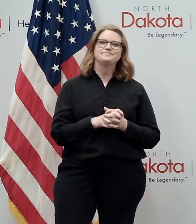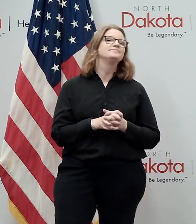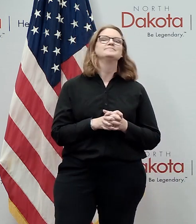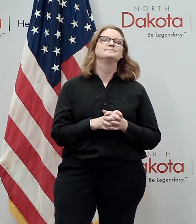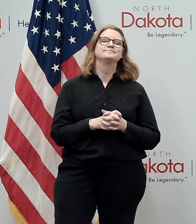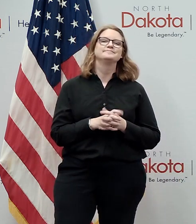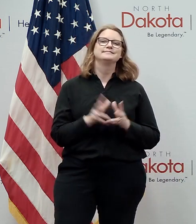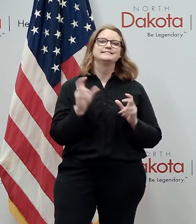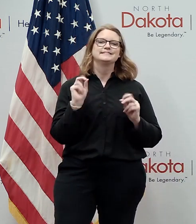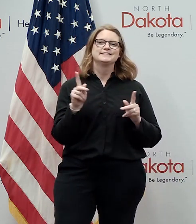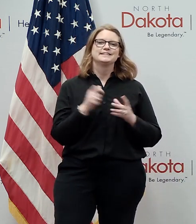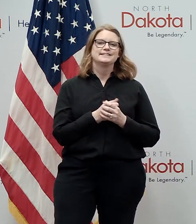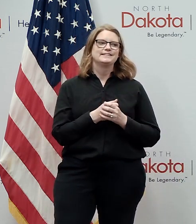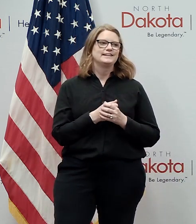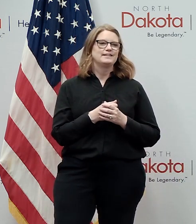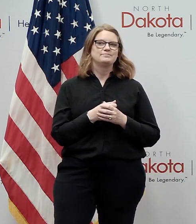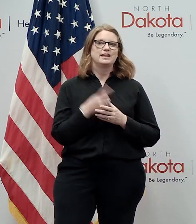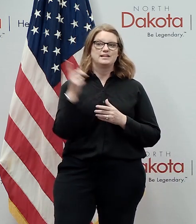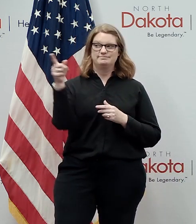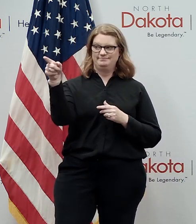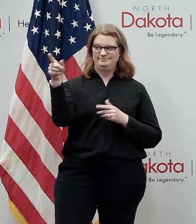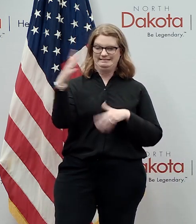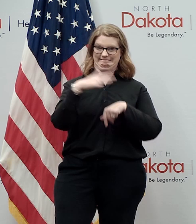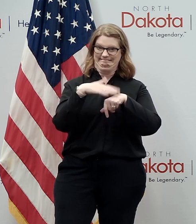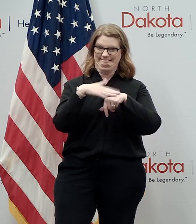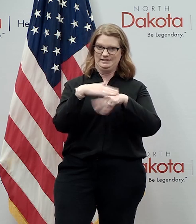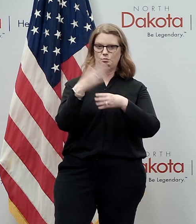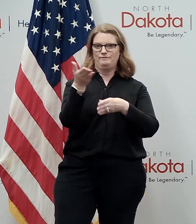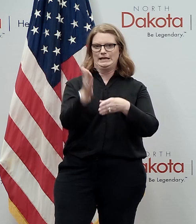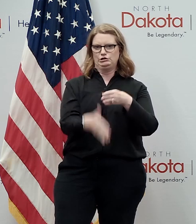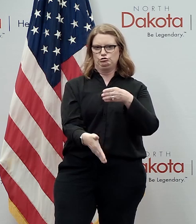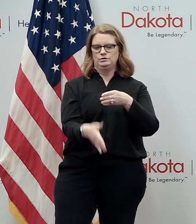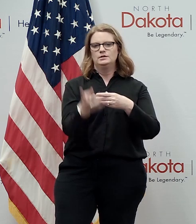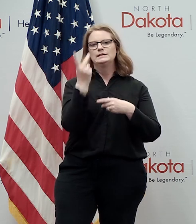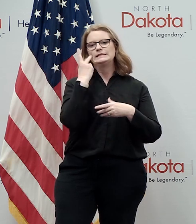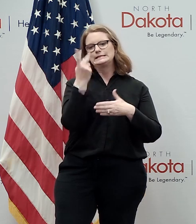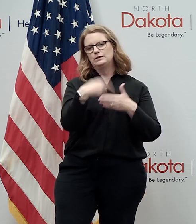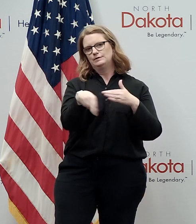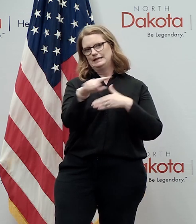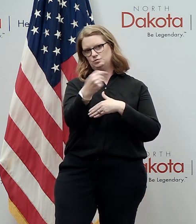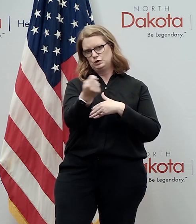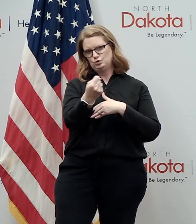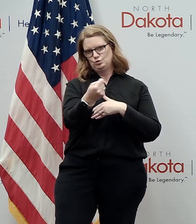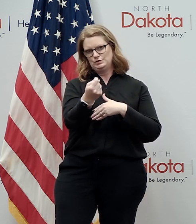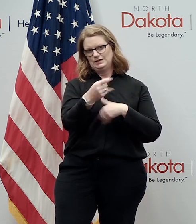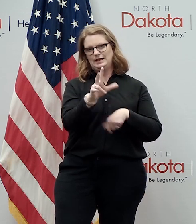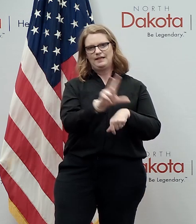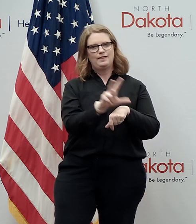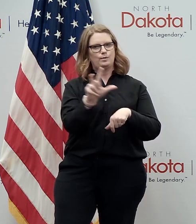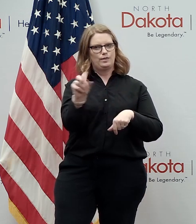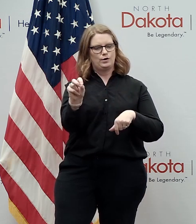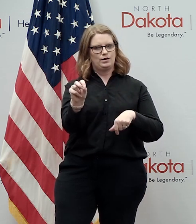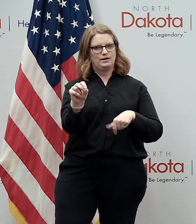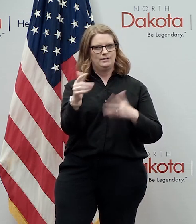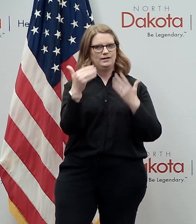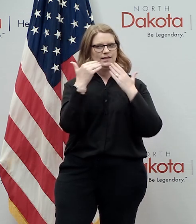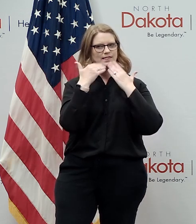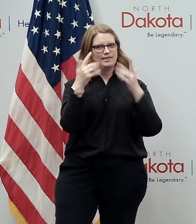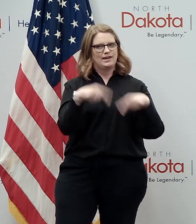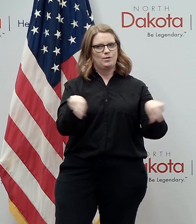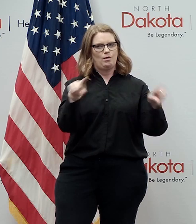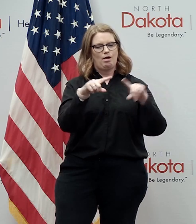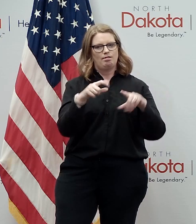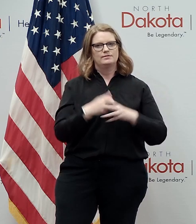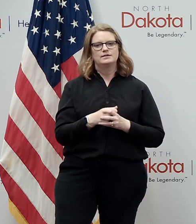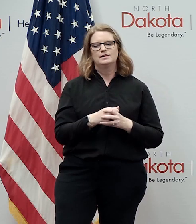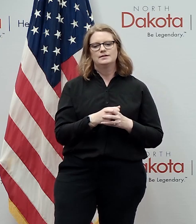Okay. Well, I'm getting the signal that we're done for today. We'll see you next Tuesday at 3.30. Thank you all for